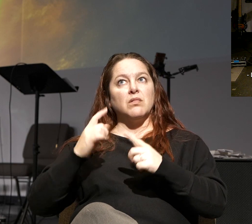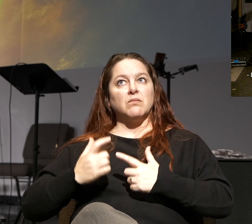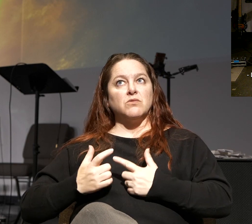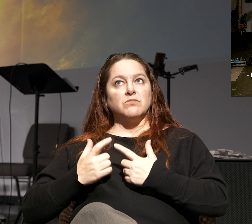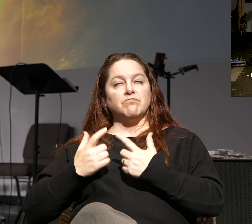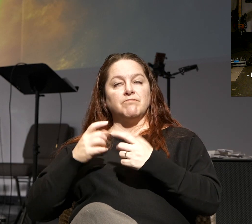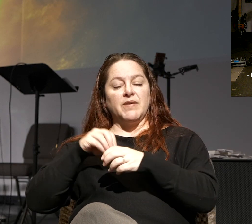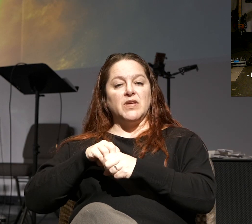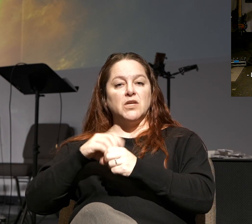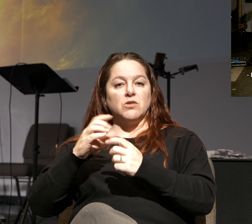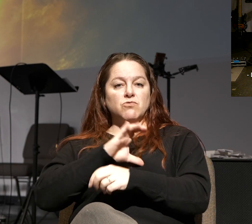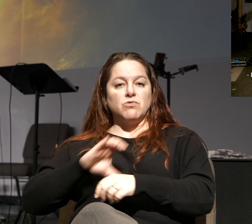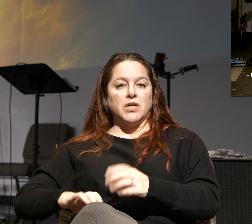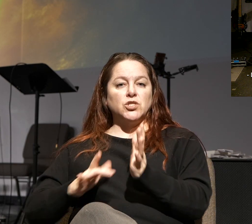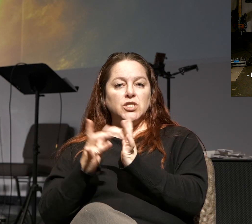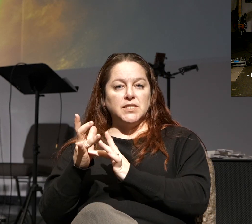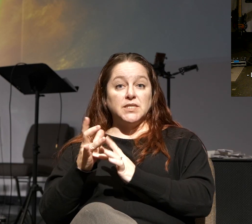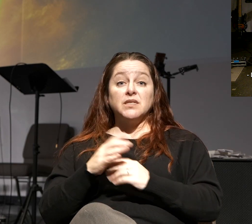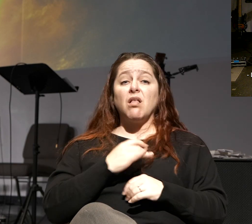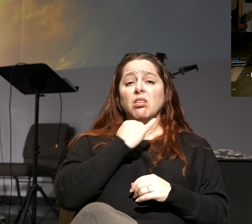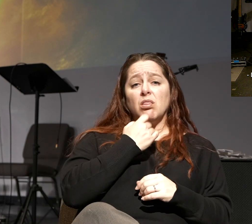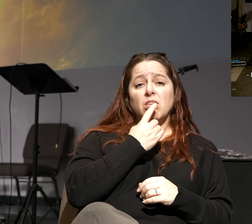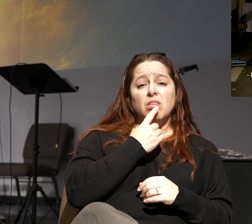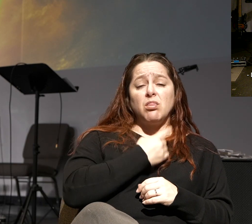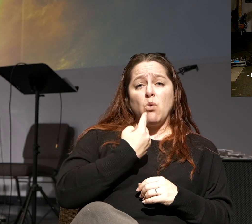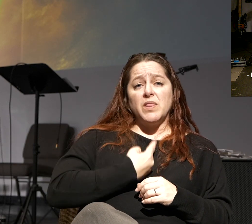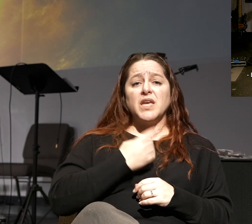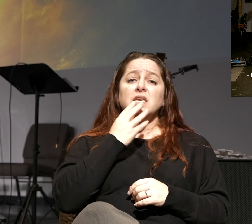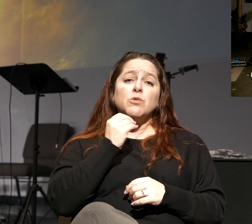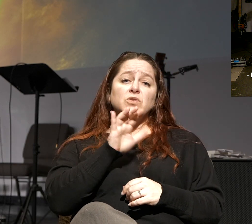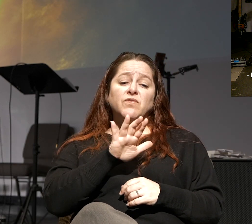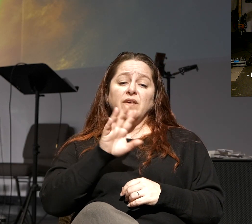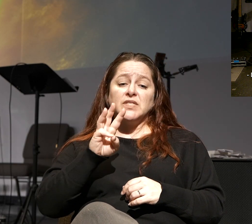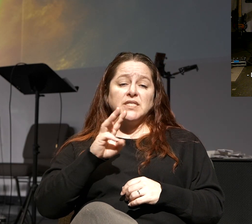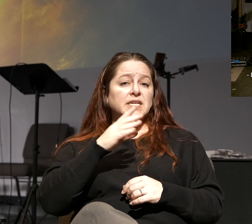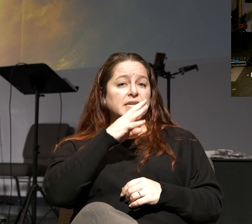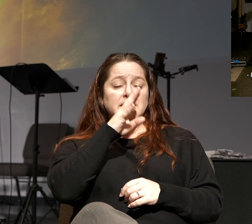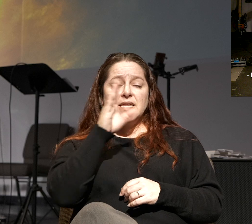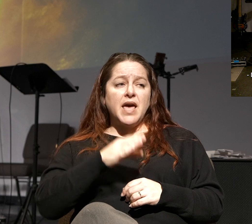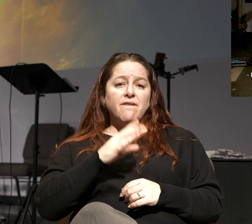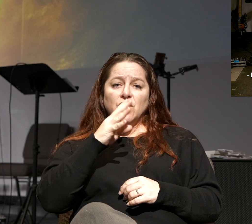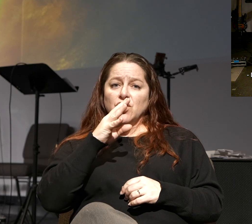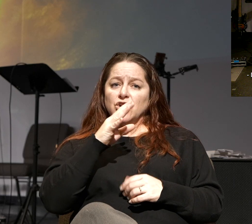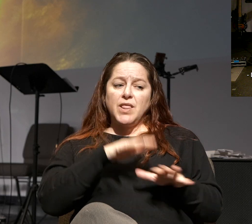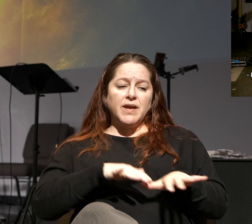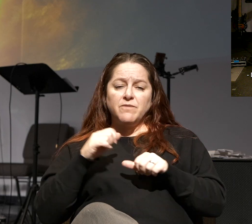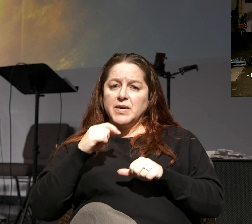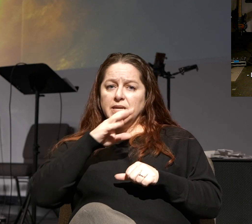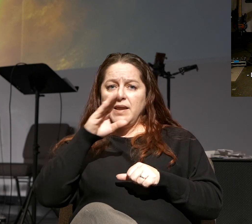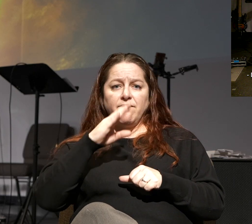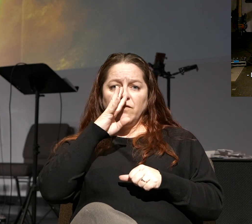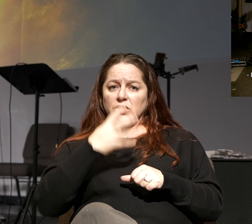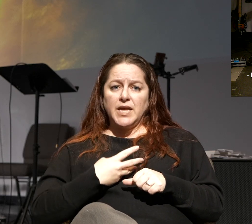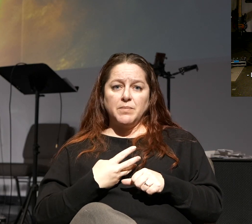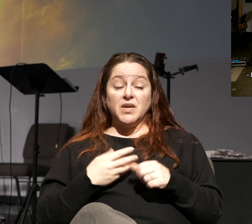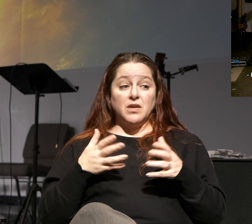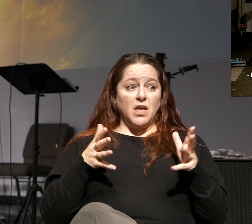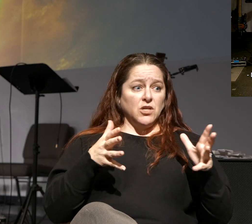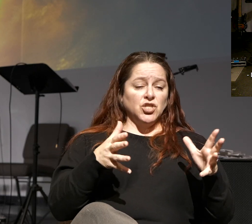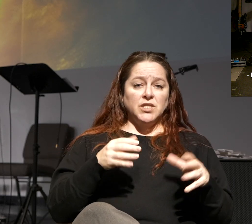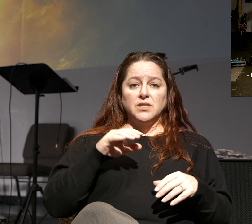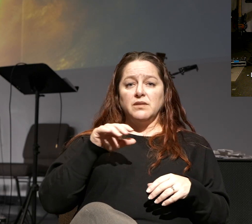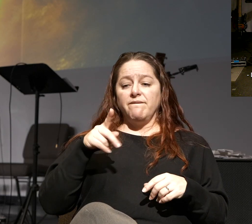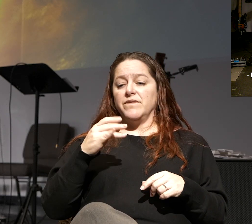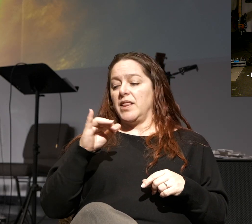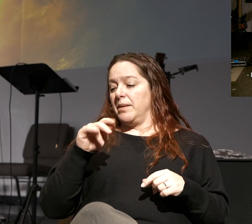When I'm feeling lonely, Hebrews 13, 5 through 6, He said He would never leave me or forsake me. When I'm feeling anxious, Philippians 4,